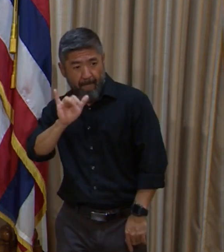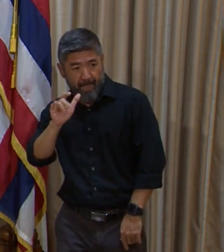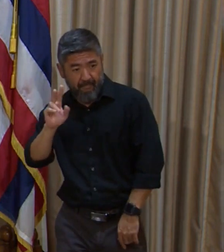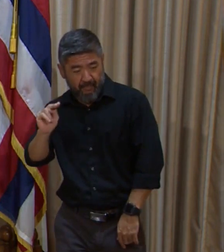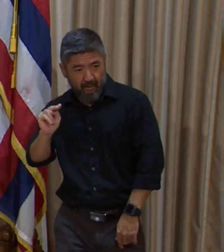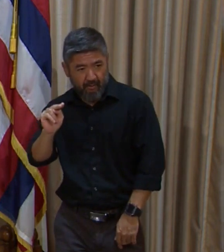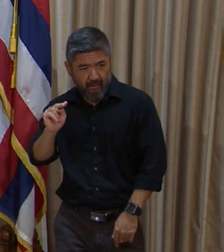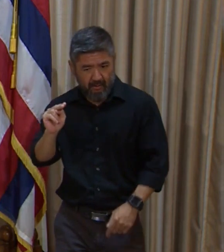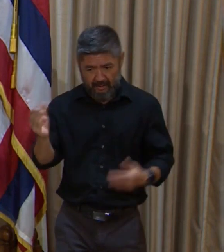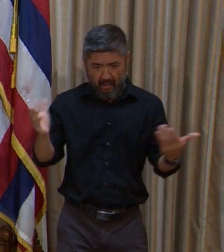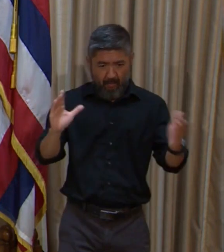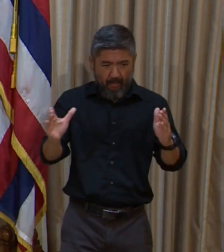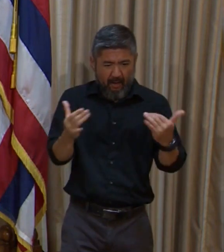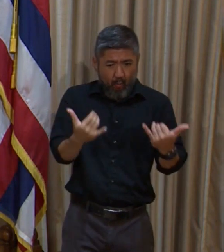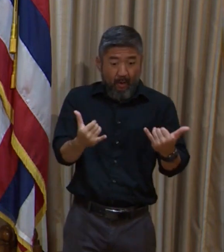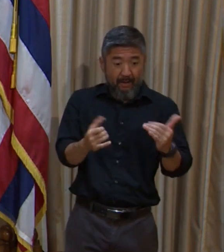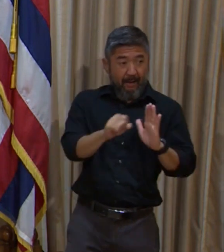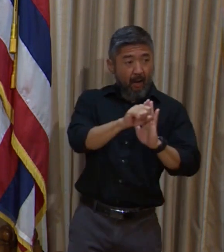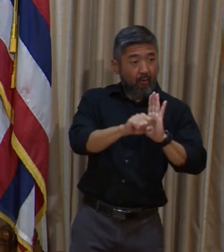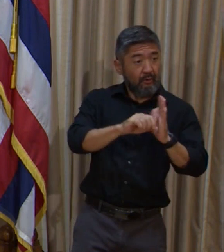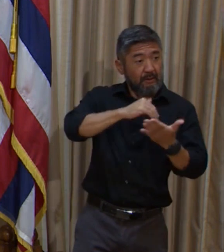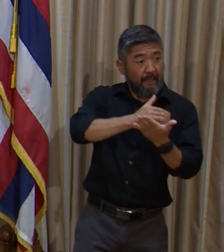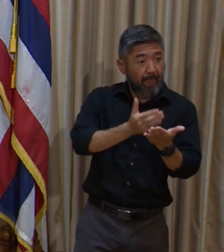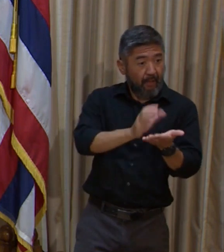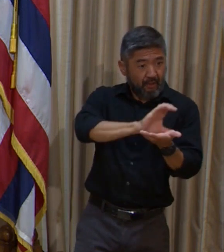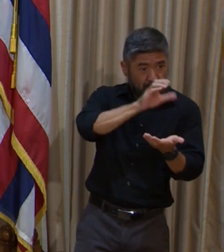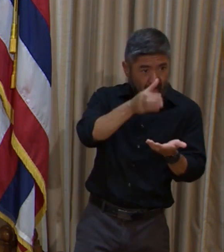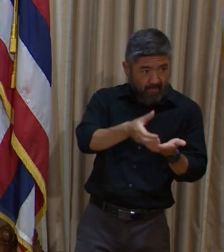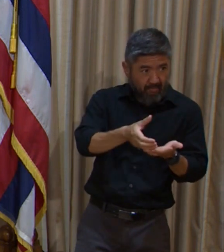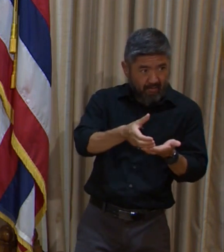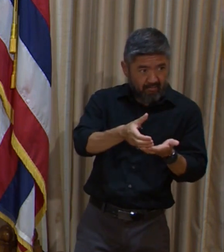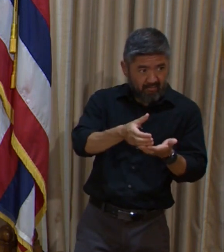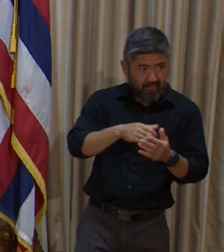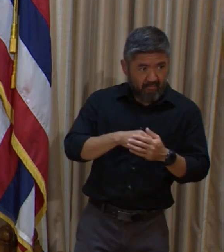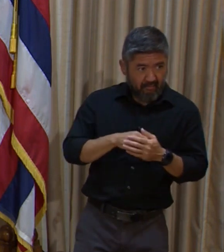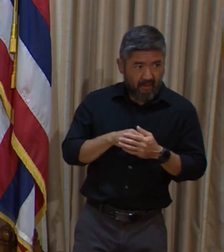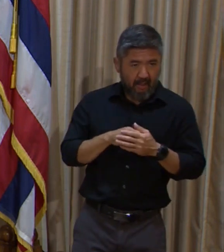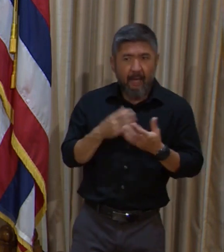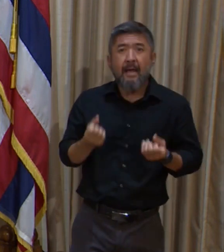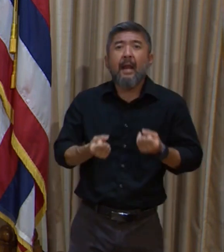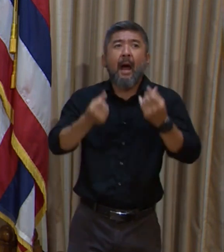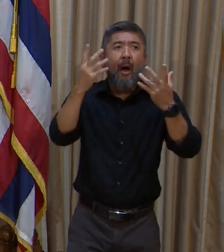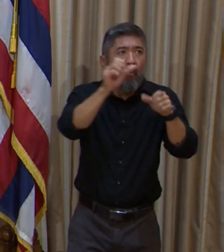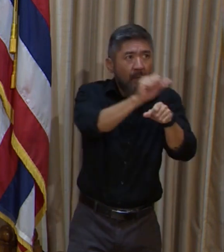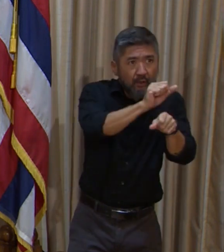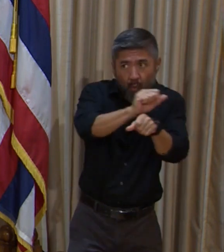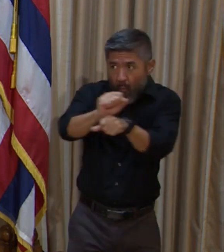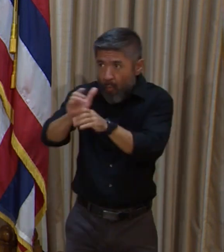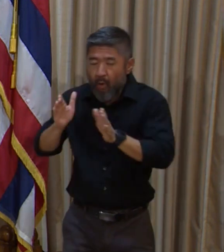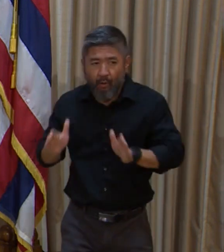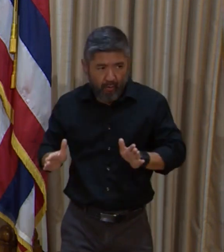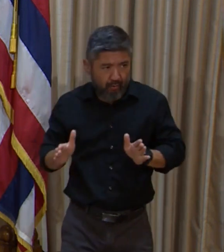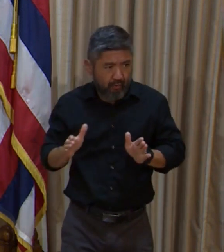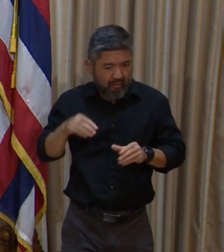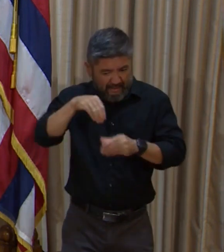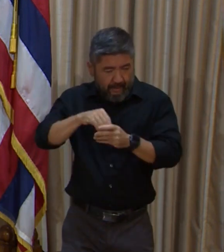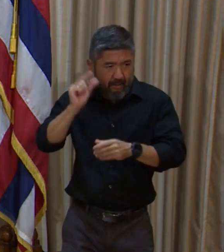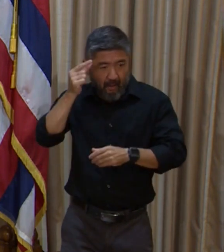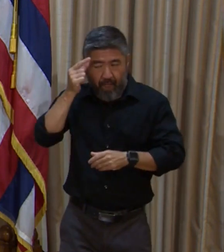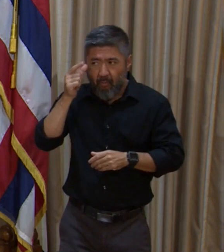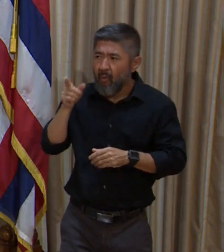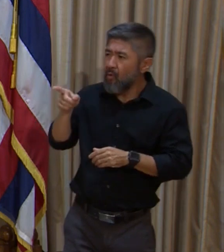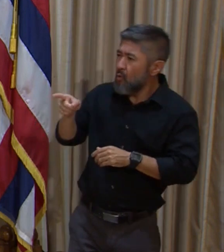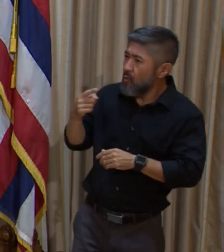current state budget and the authorized size of government. And in the future years, there would be smaller